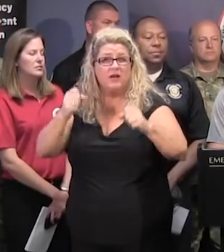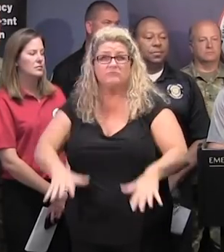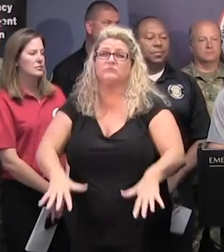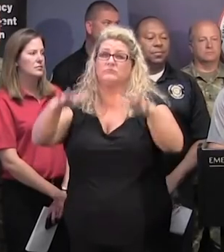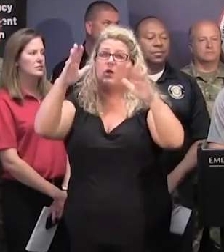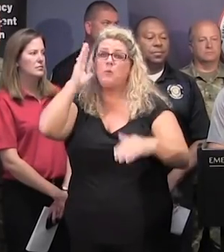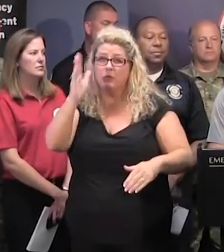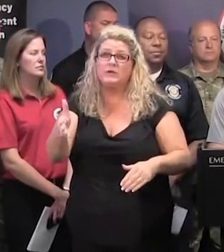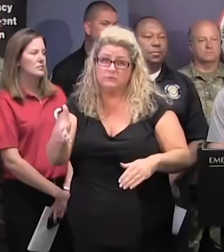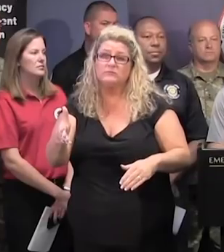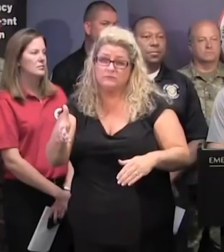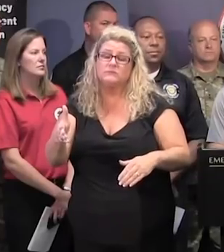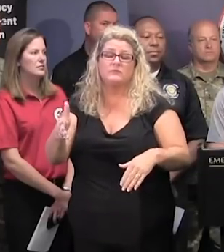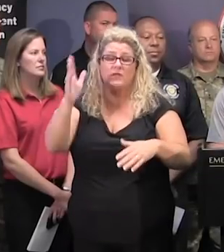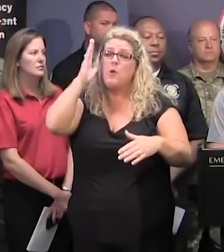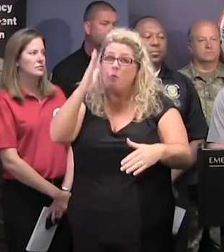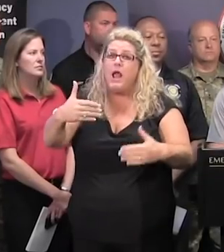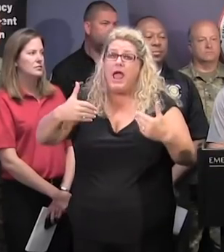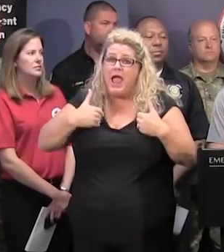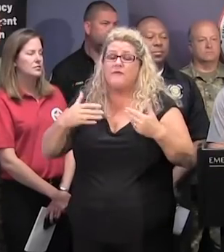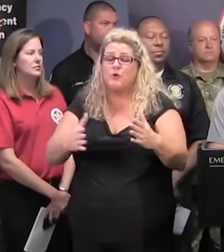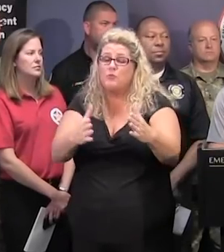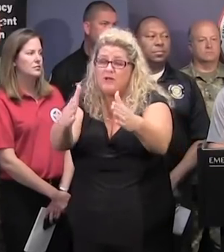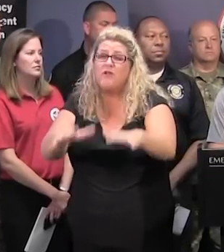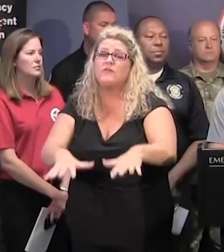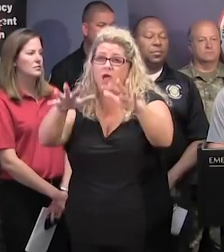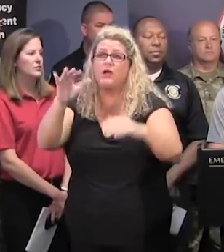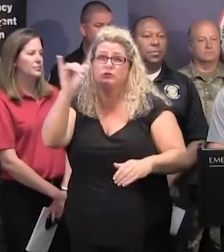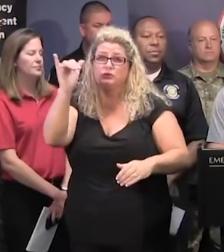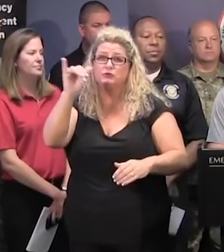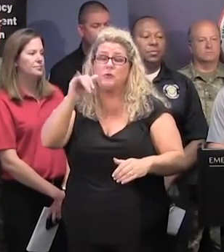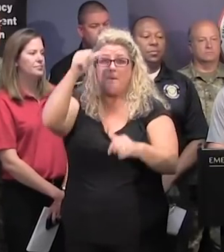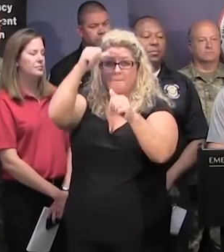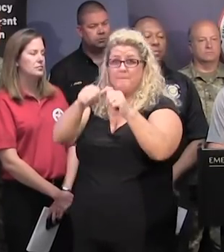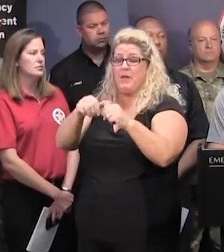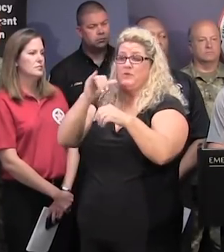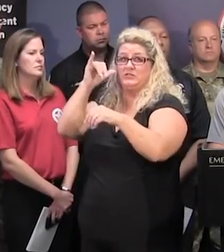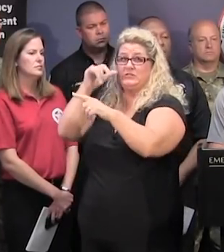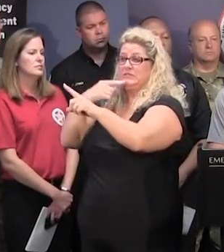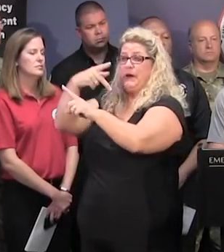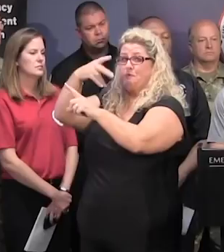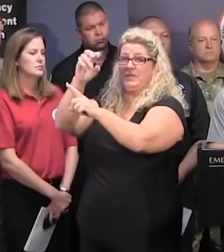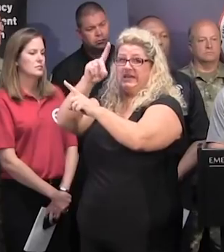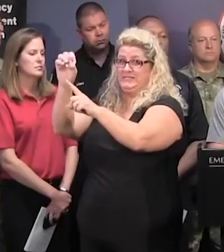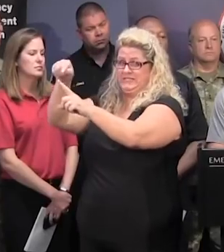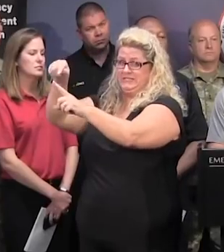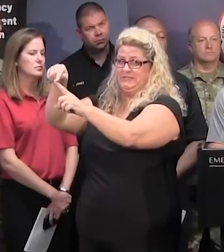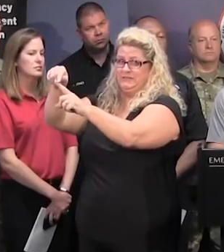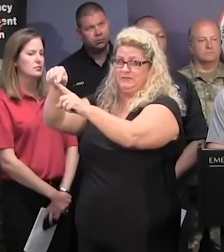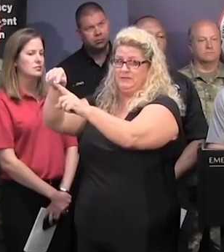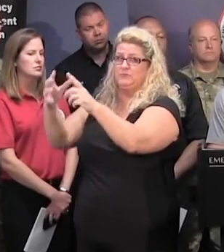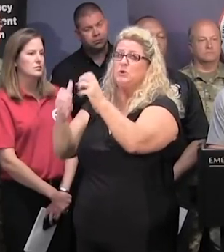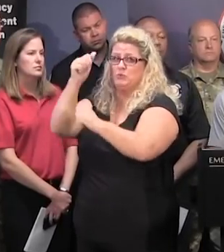These rainfall amounts will also result in significant river flooding, especially in the PD Basin, through next week. Landslides could